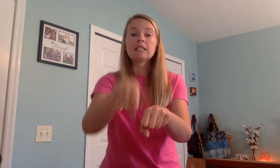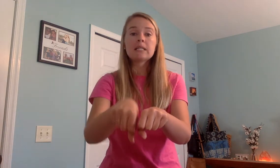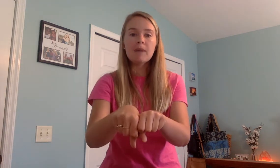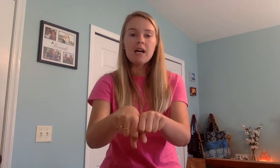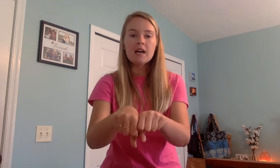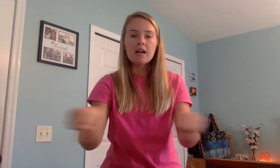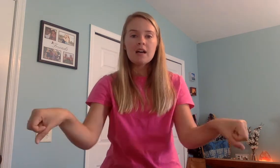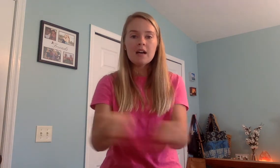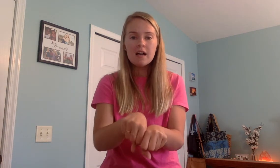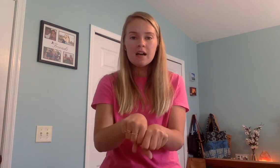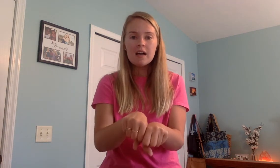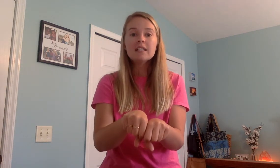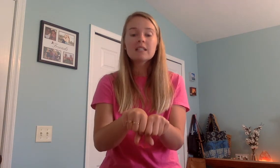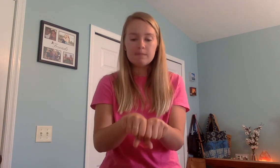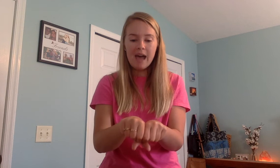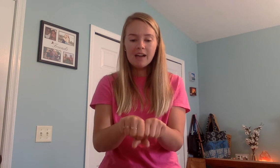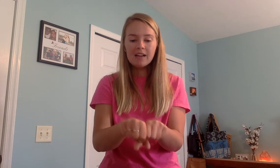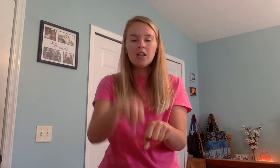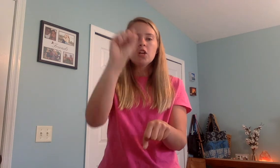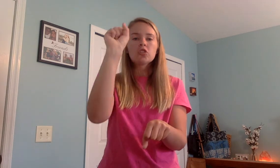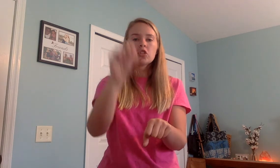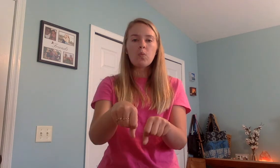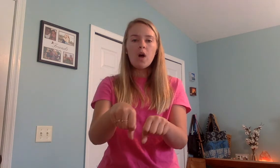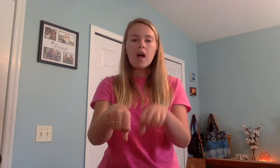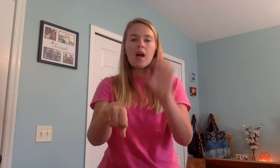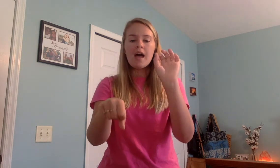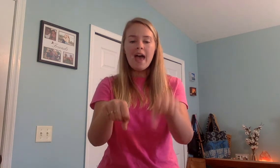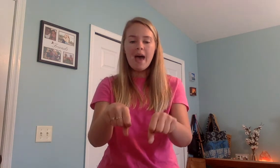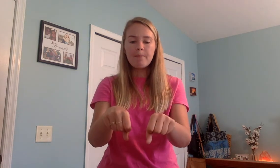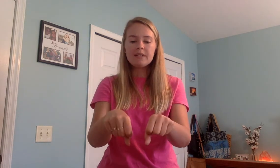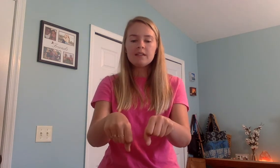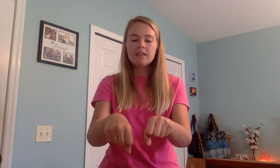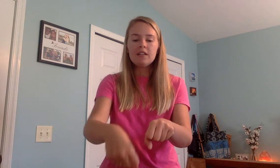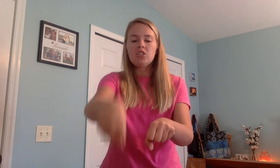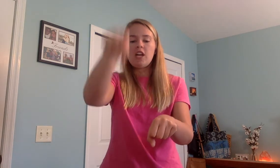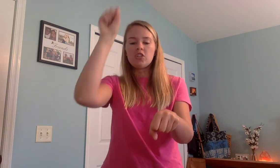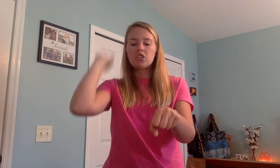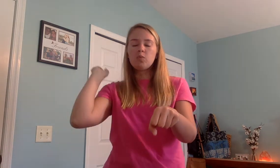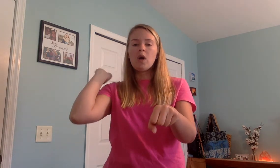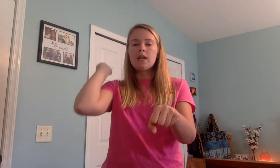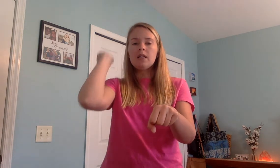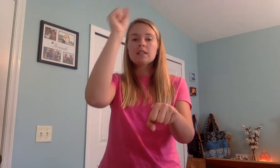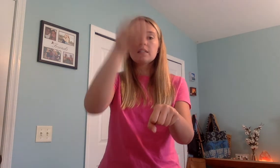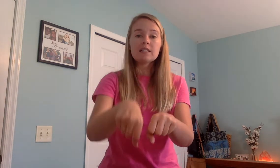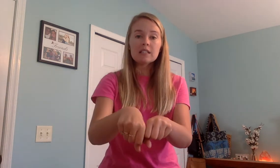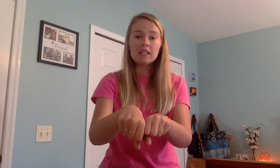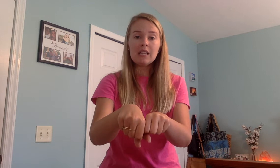sm. Smack. Swept. Change sw to sl.